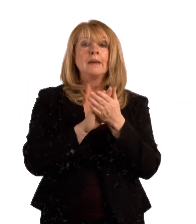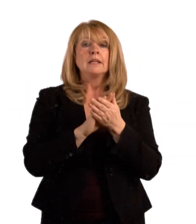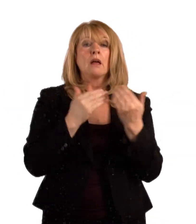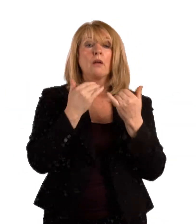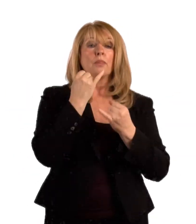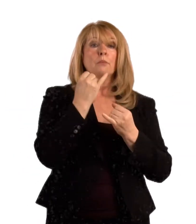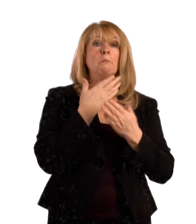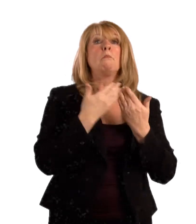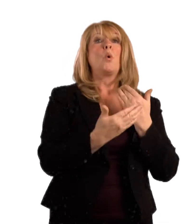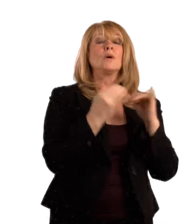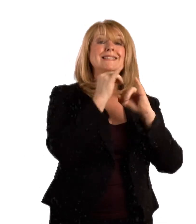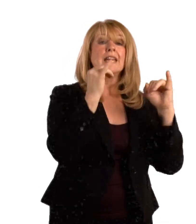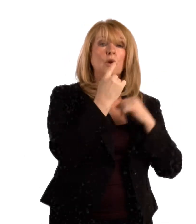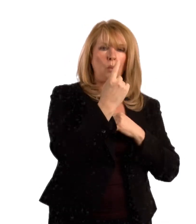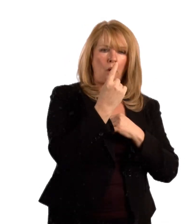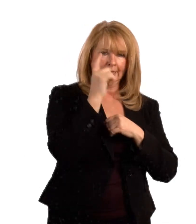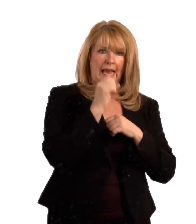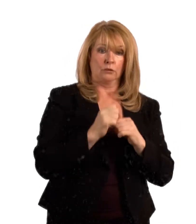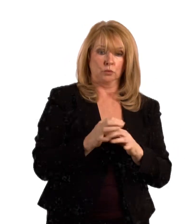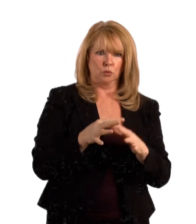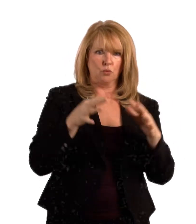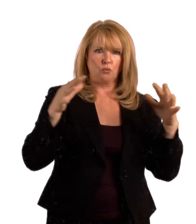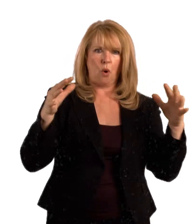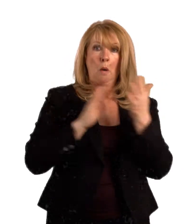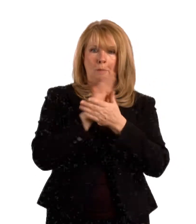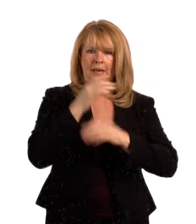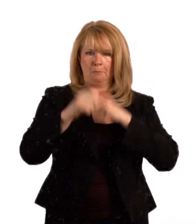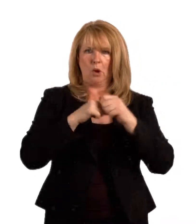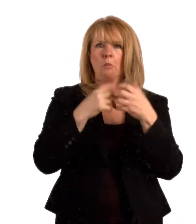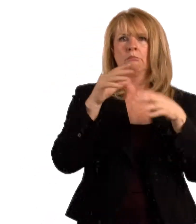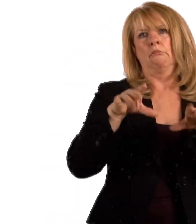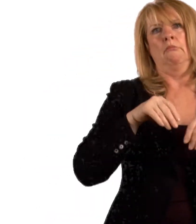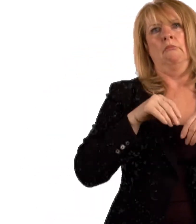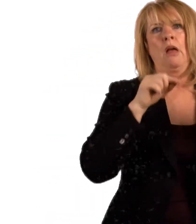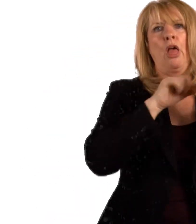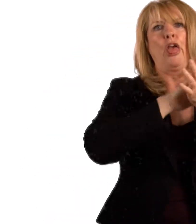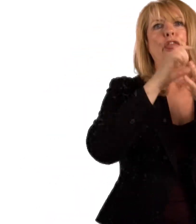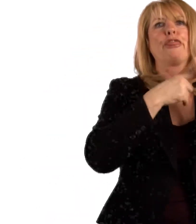many people, they are not actually without any side effects or any potential harm.